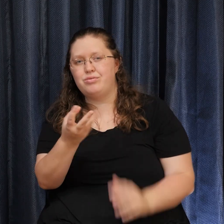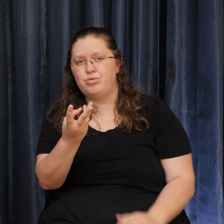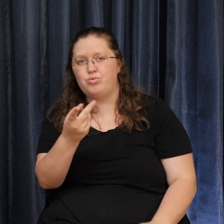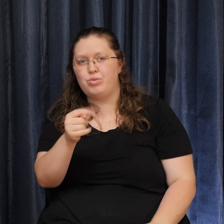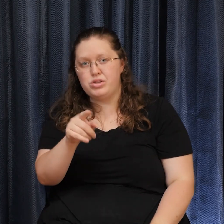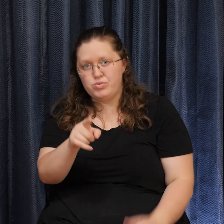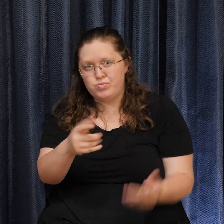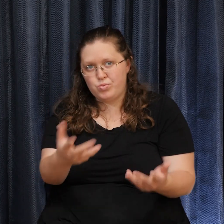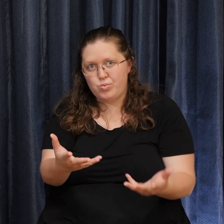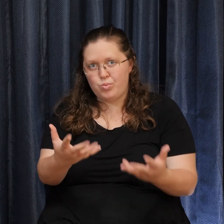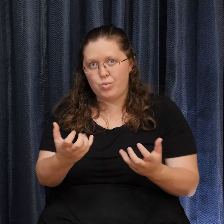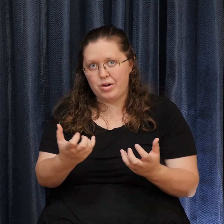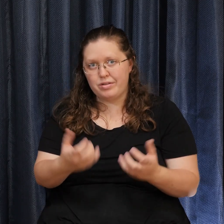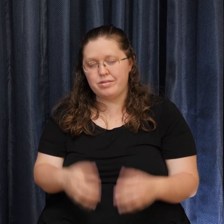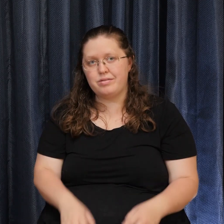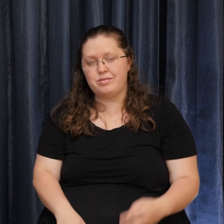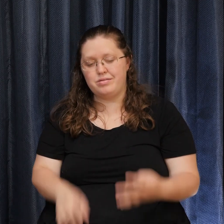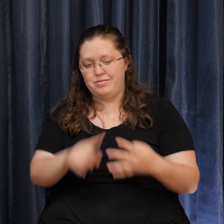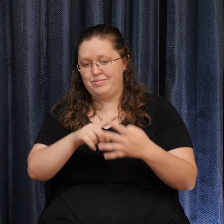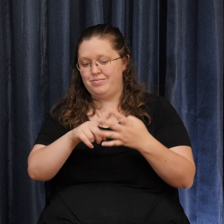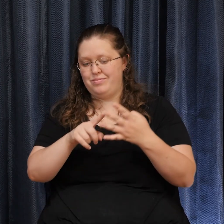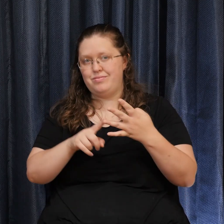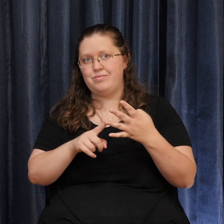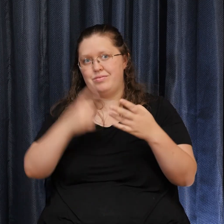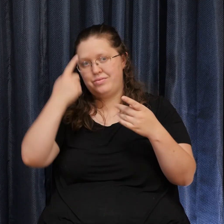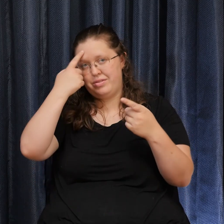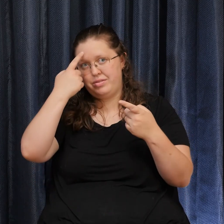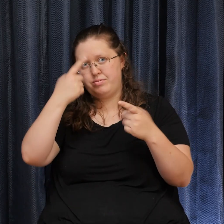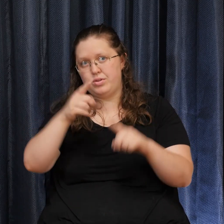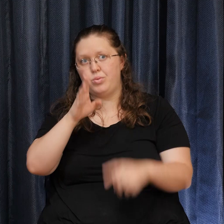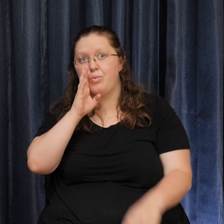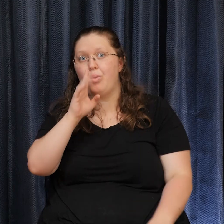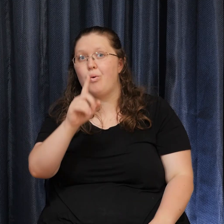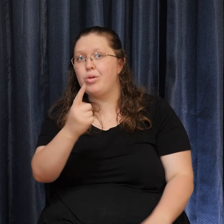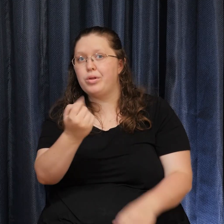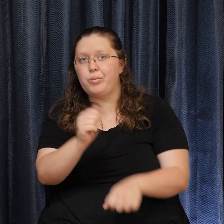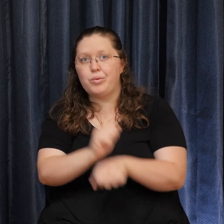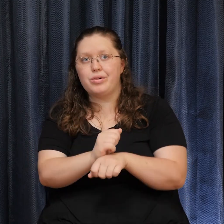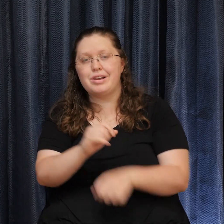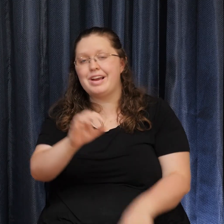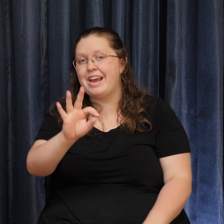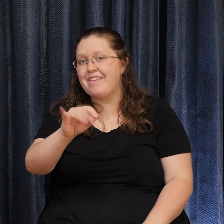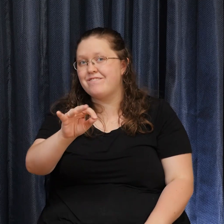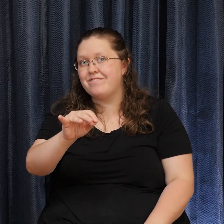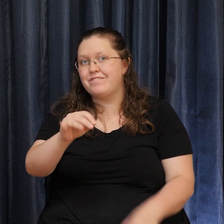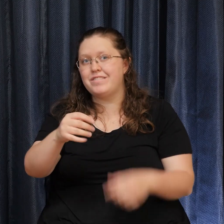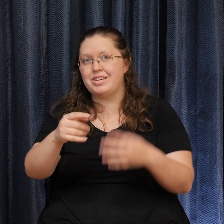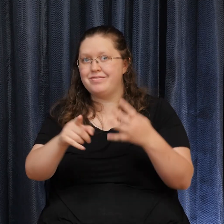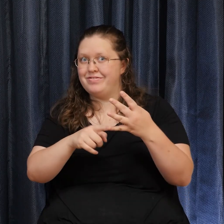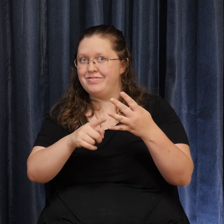The first three agreements Will only work If you do your best He reminds us